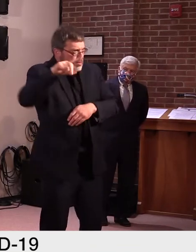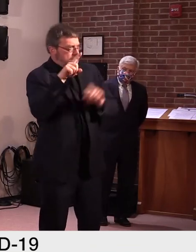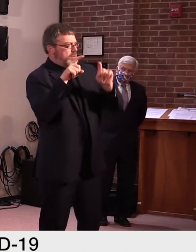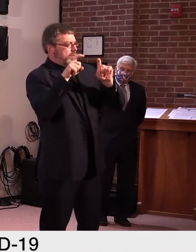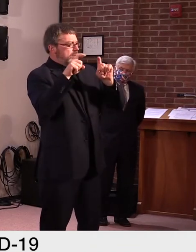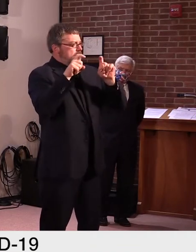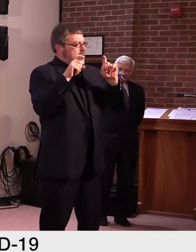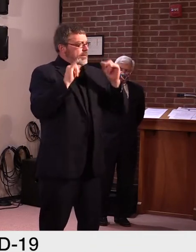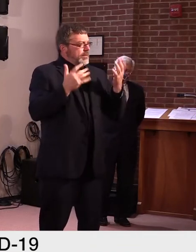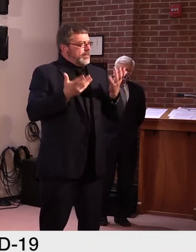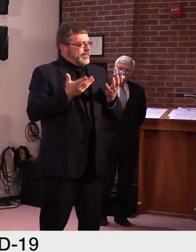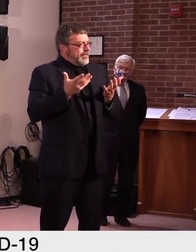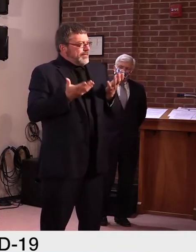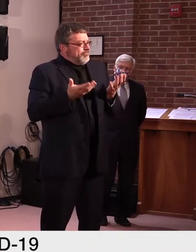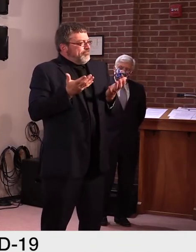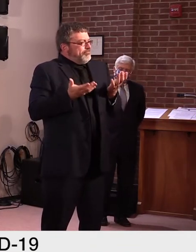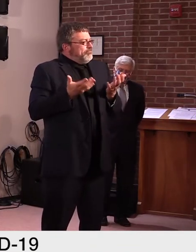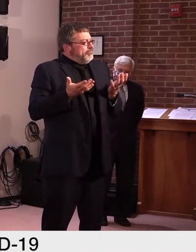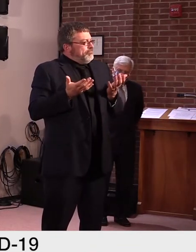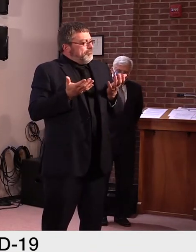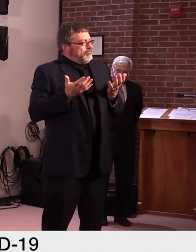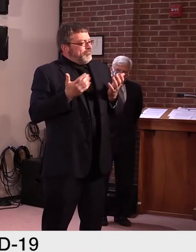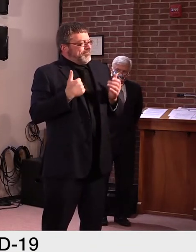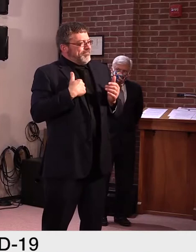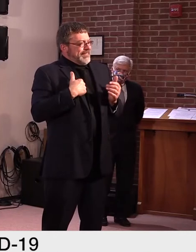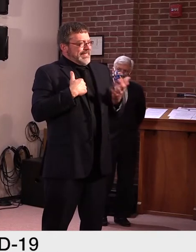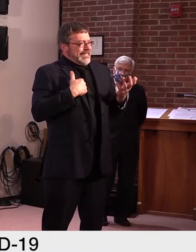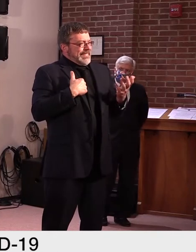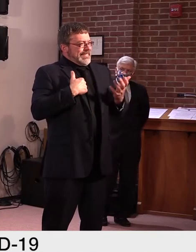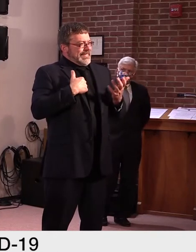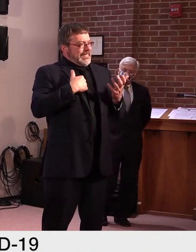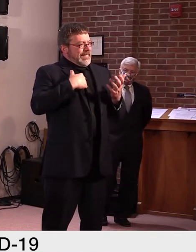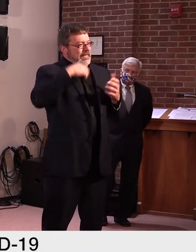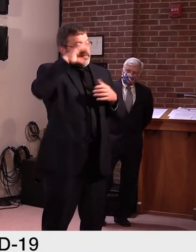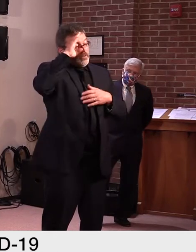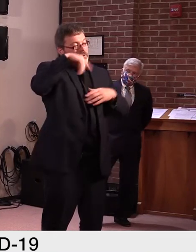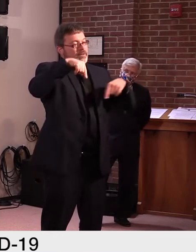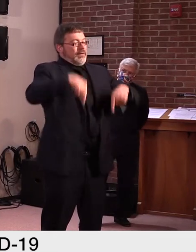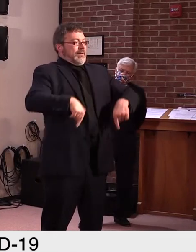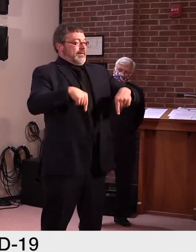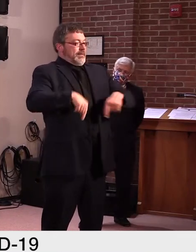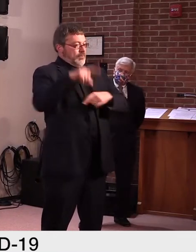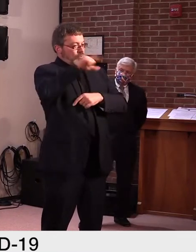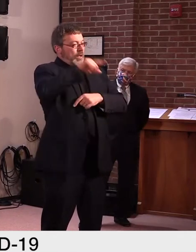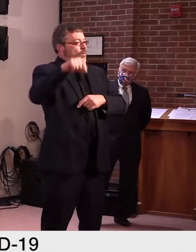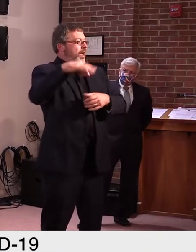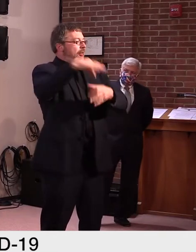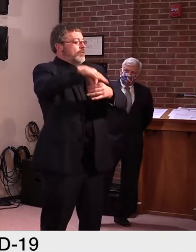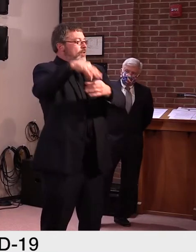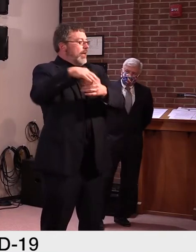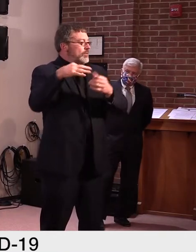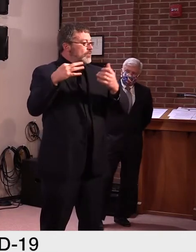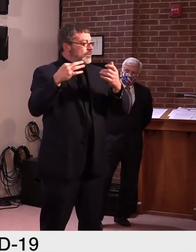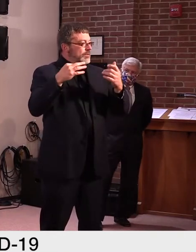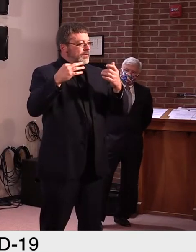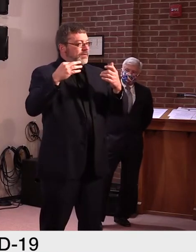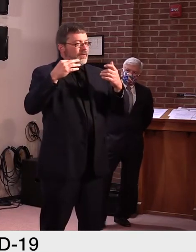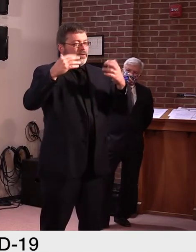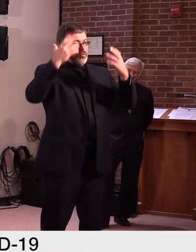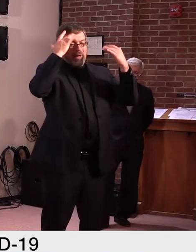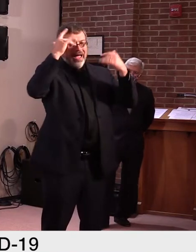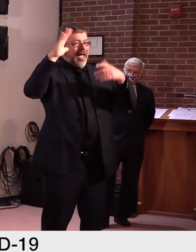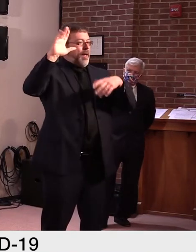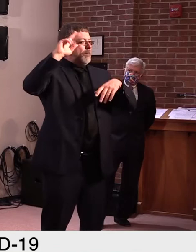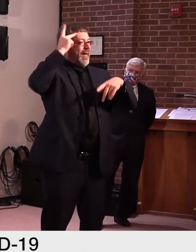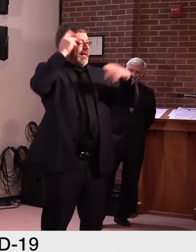I think it is suspect, uh, being in a, an election year, uh, to, to put something like this out. Uh, it does, uh, give the